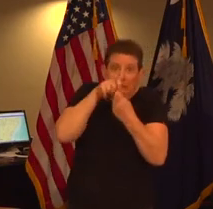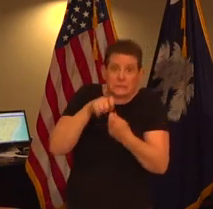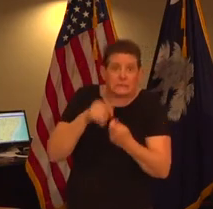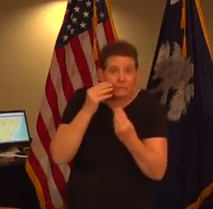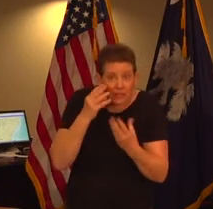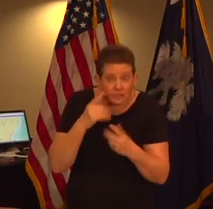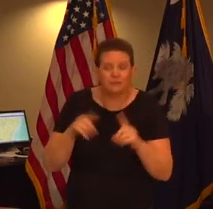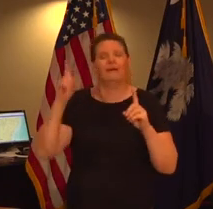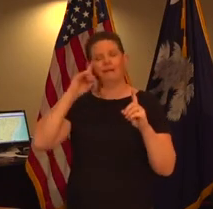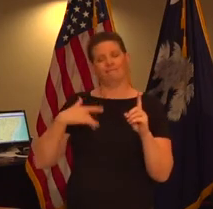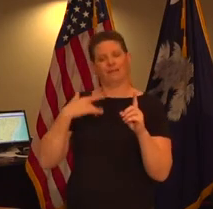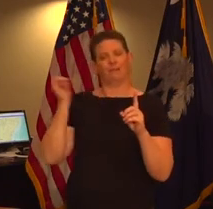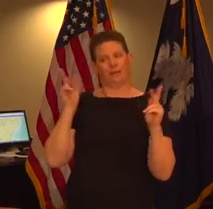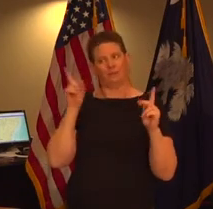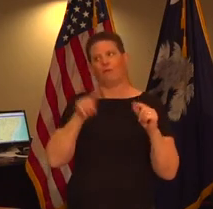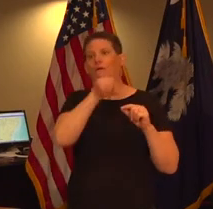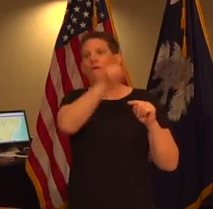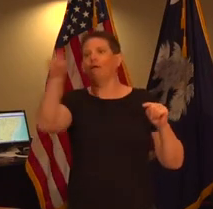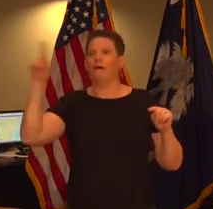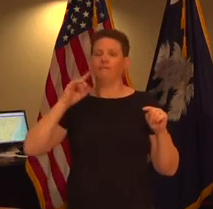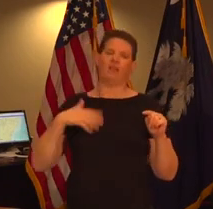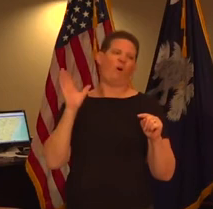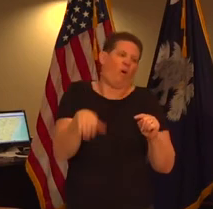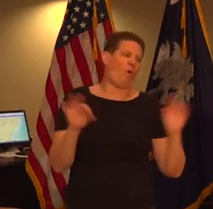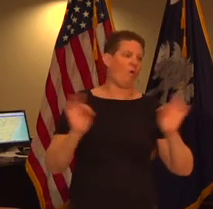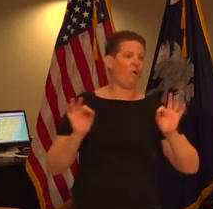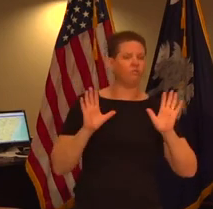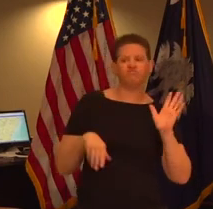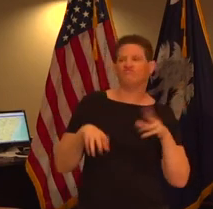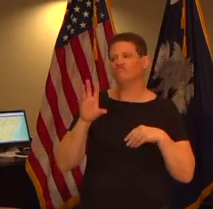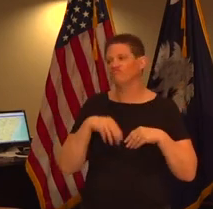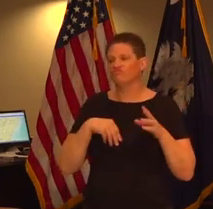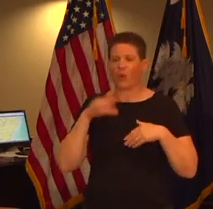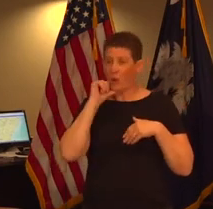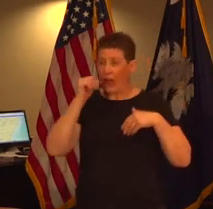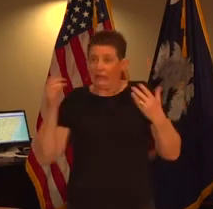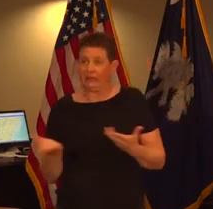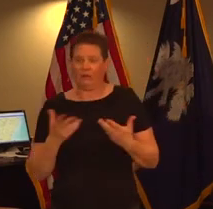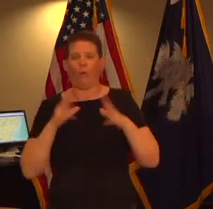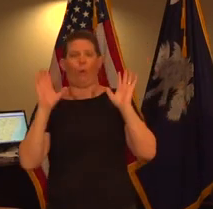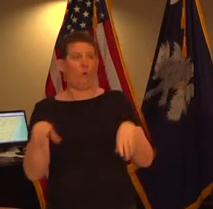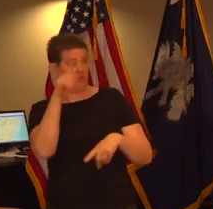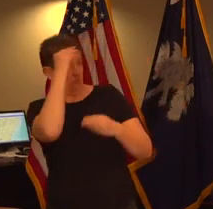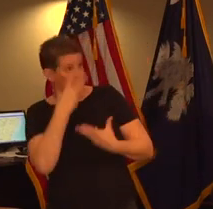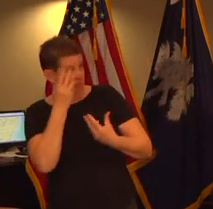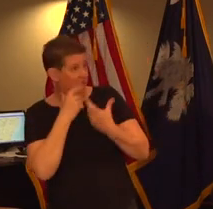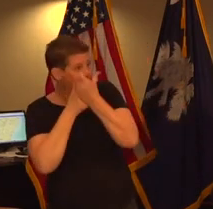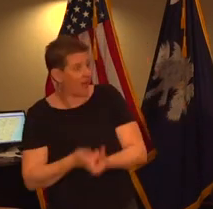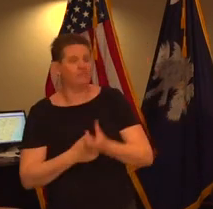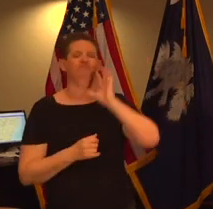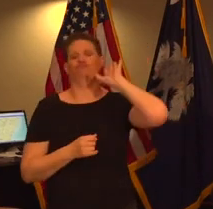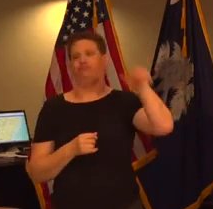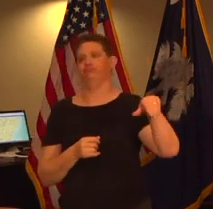to complacency in other communities because they think if it's not in my neighborhood then i don't have to follow the expected measures and